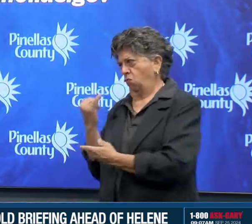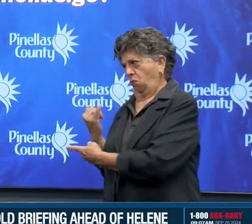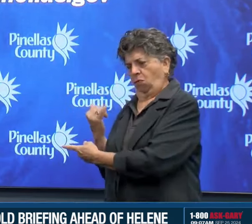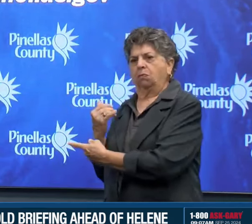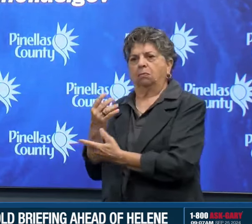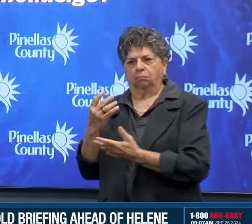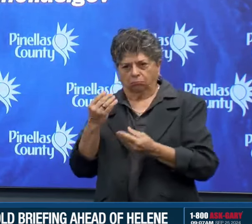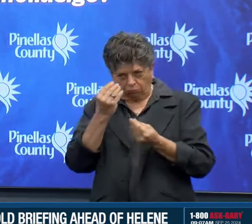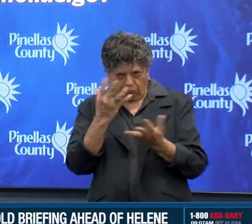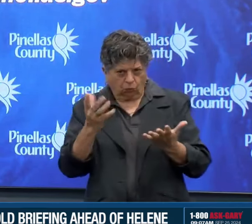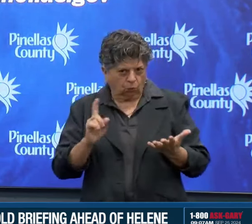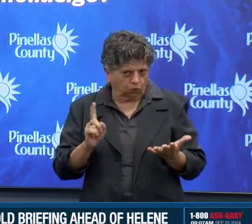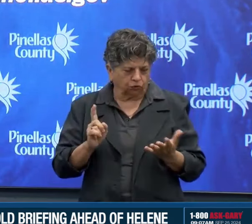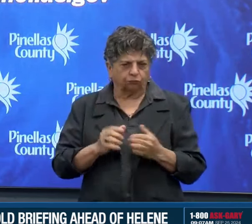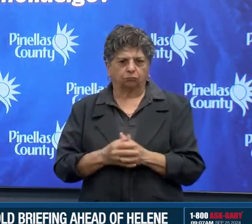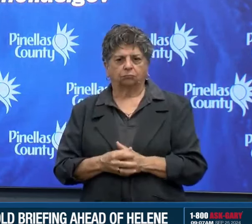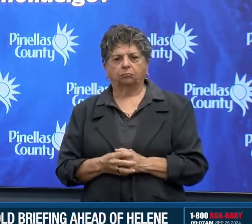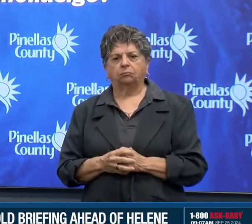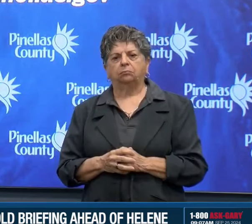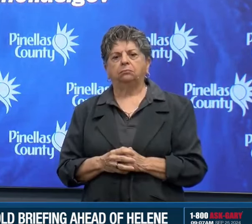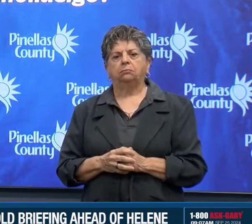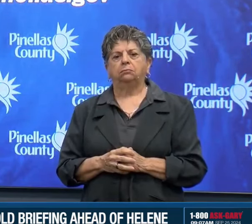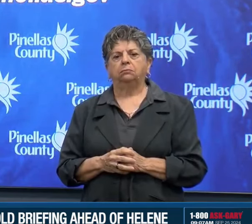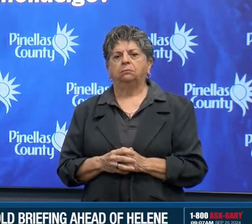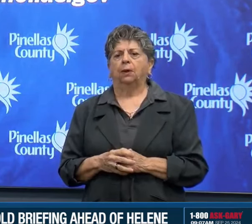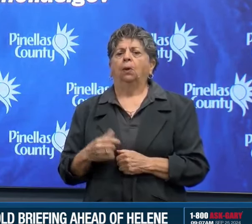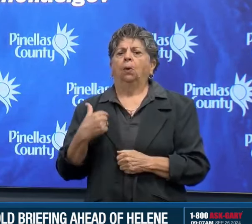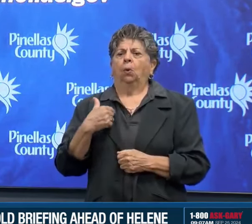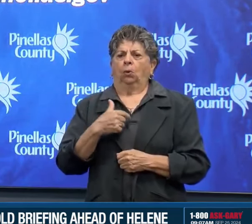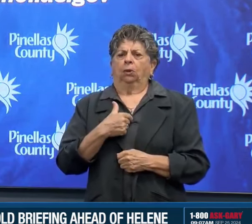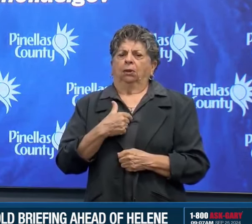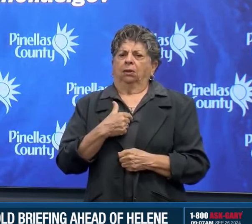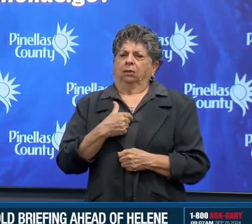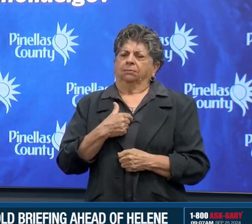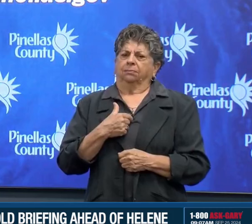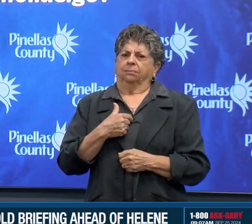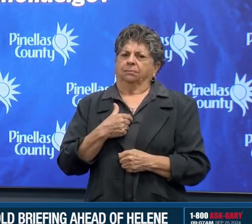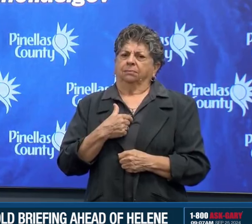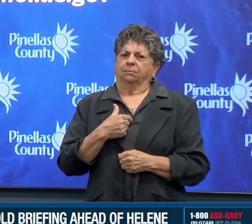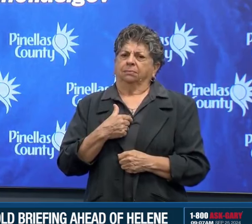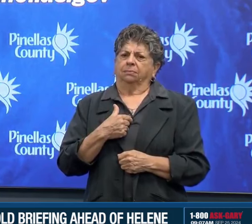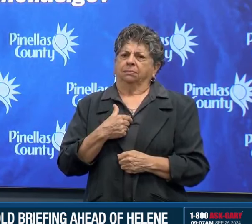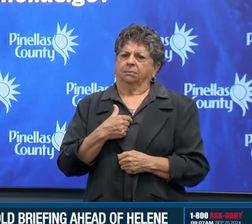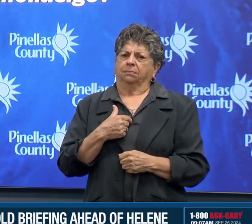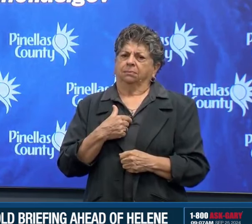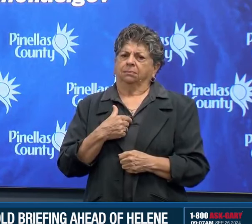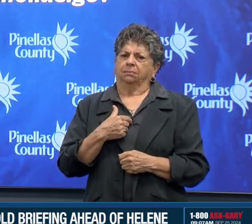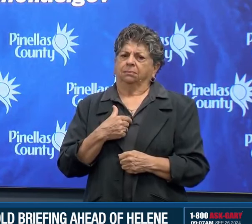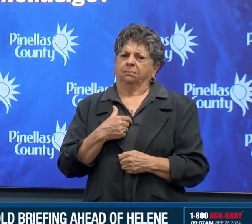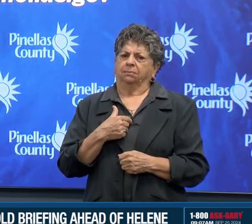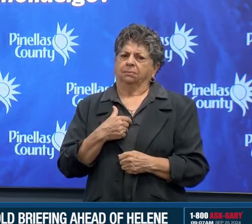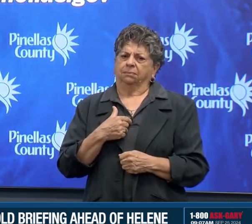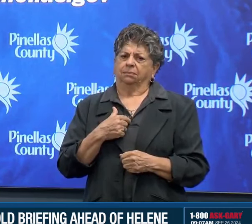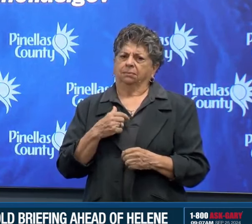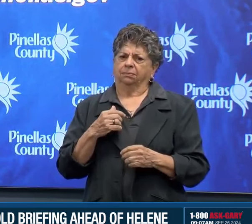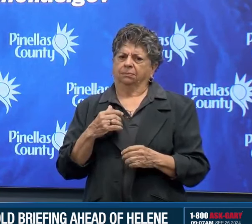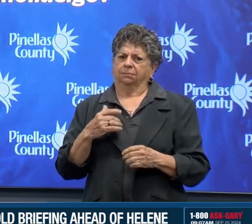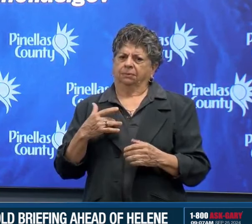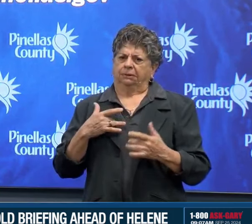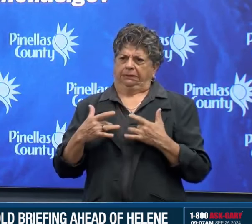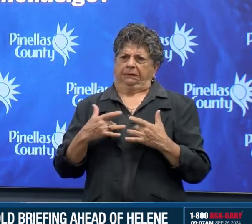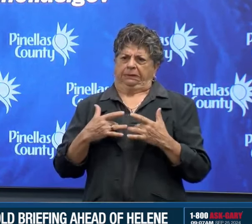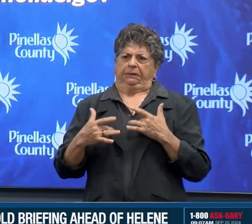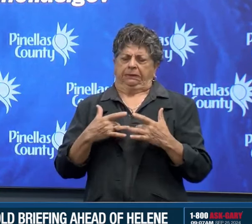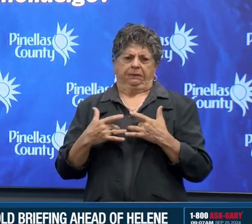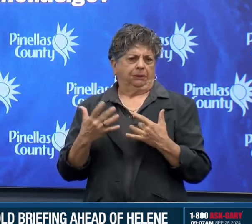Traffic is always a concern for people when it comes to hurricane. And we heard from people in the last hurricane that over 40%